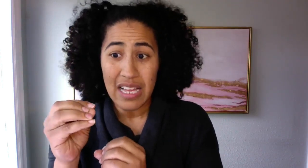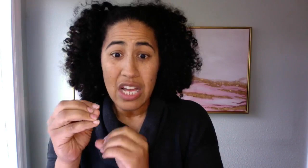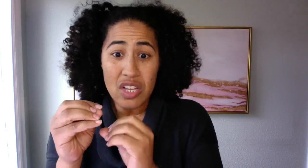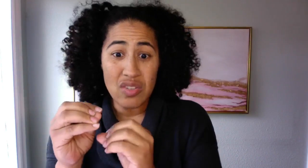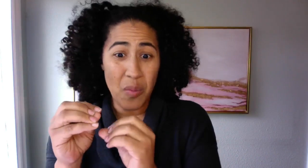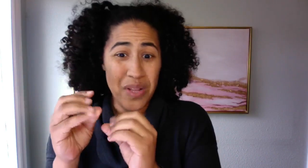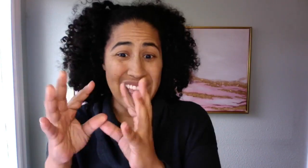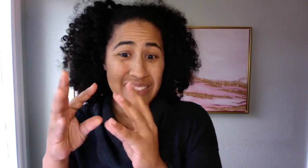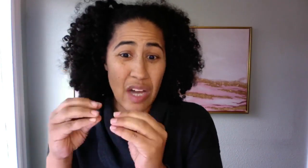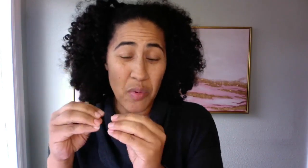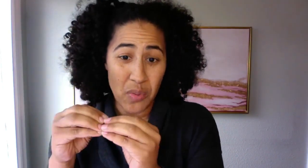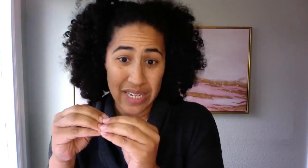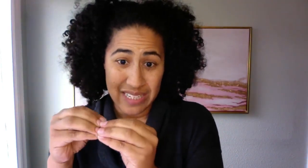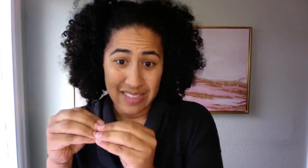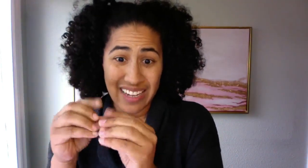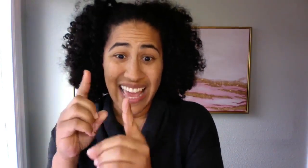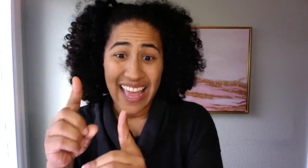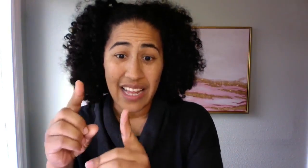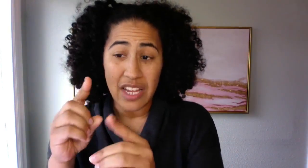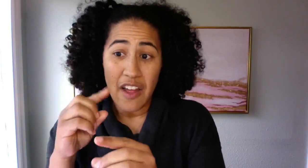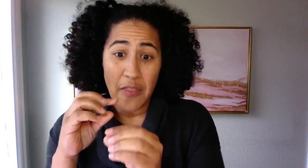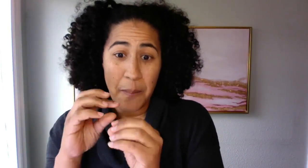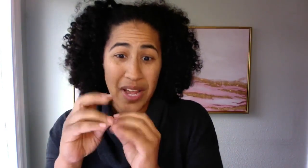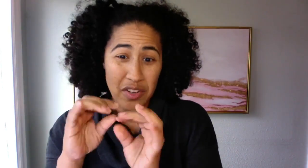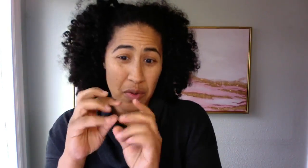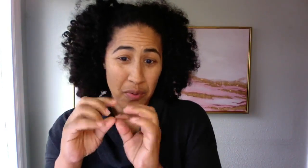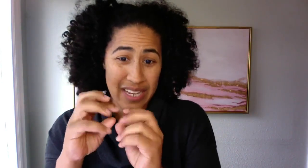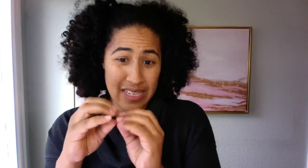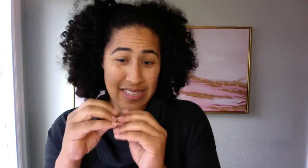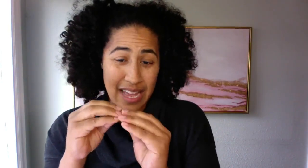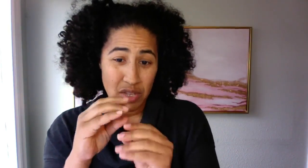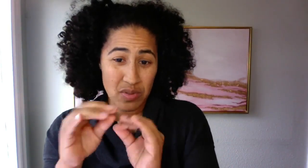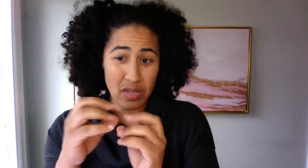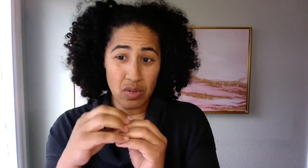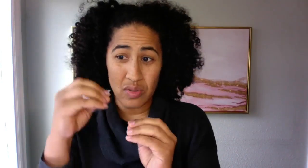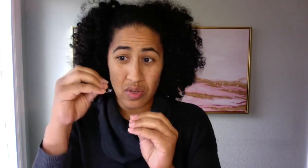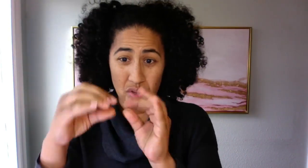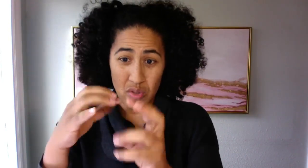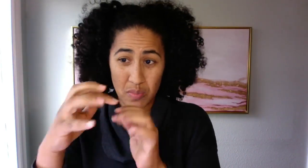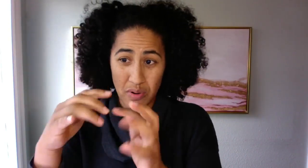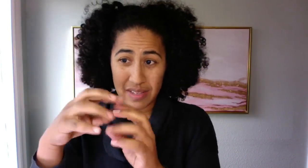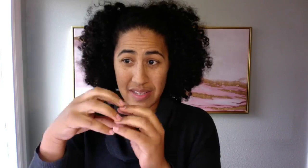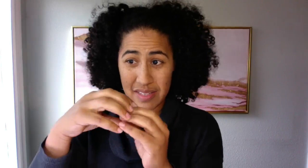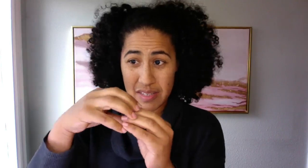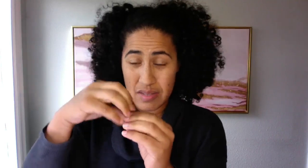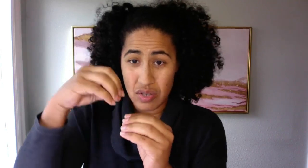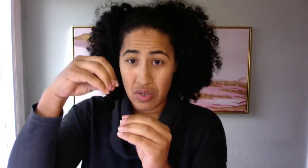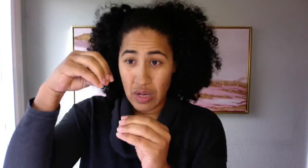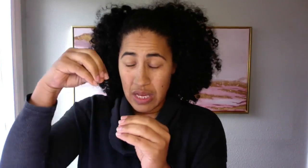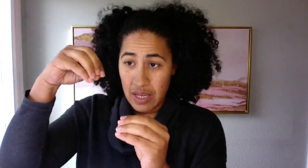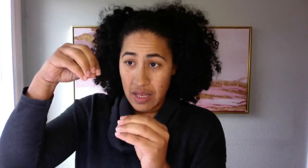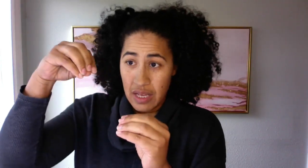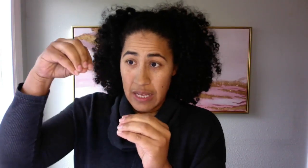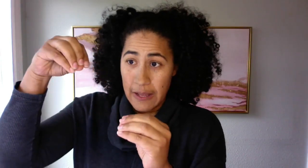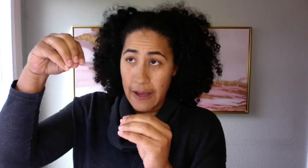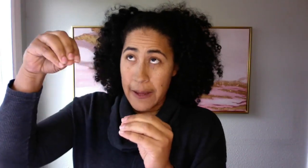So, but that's not where you want to get stuck. And the better your brain is at using those, those processes to, um,